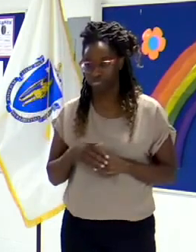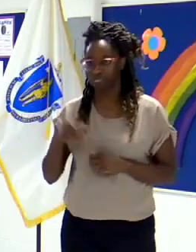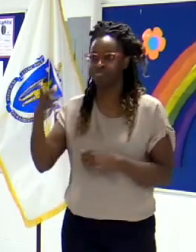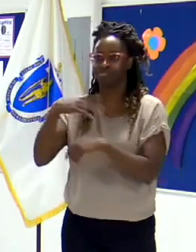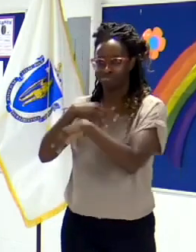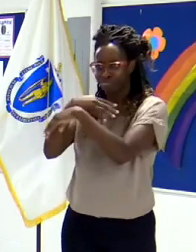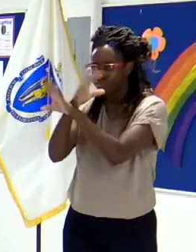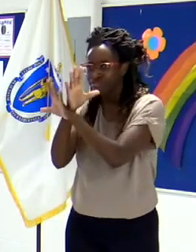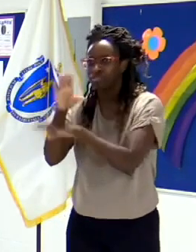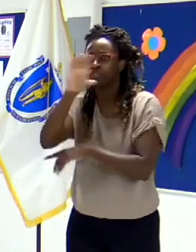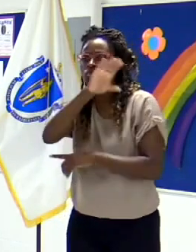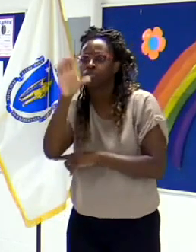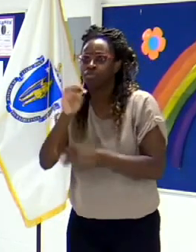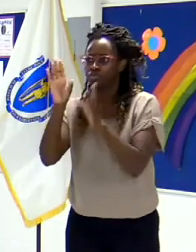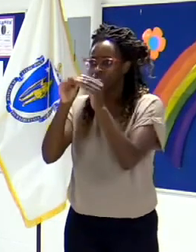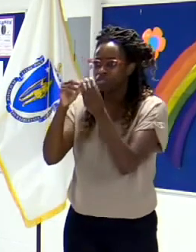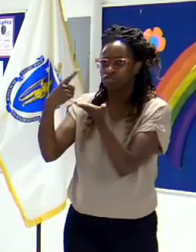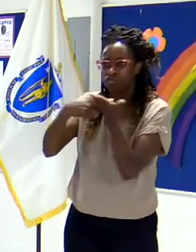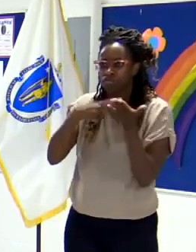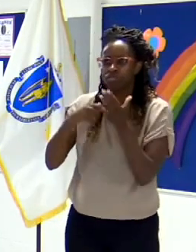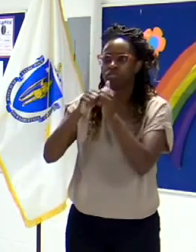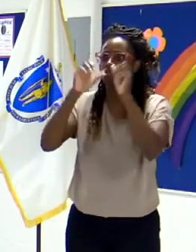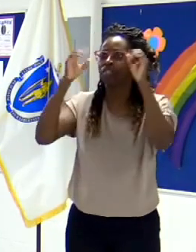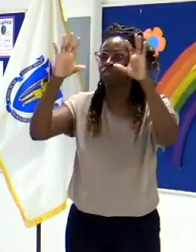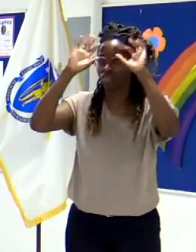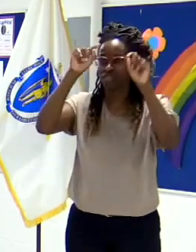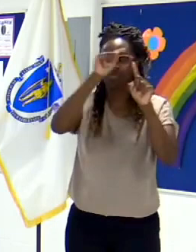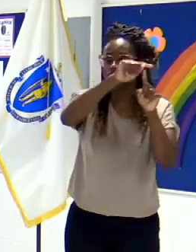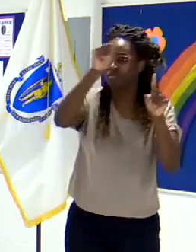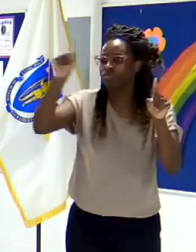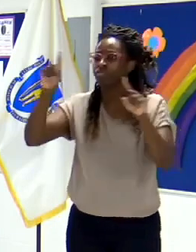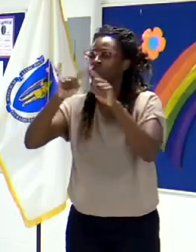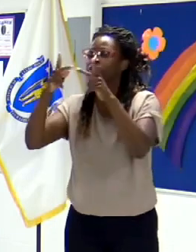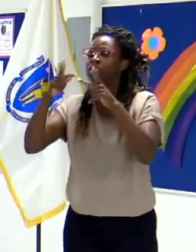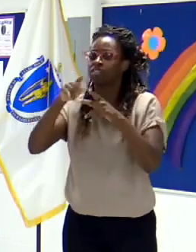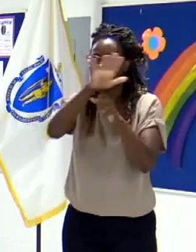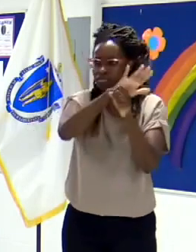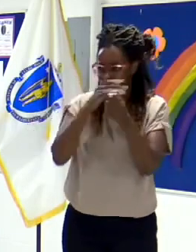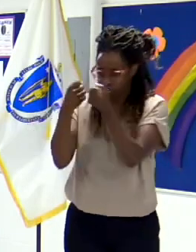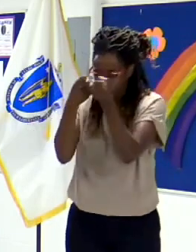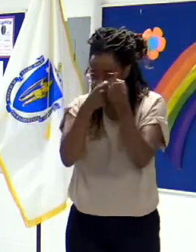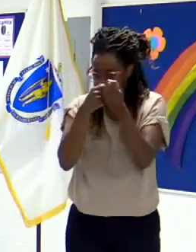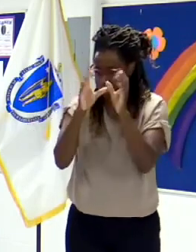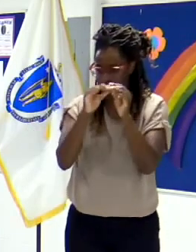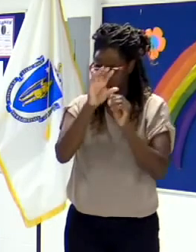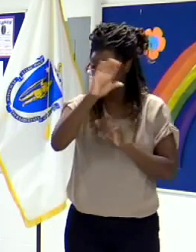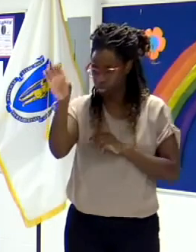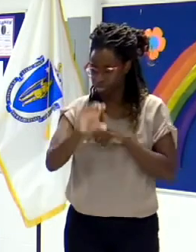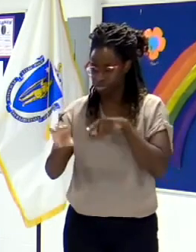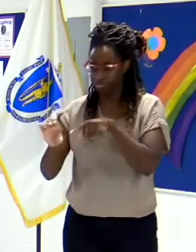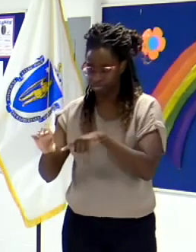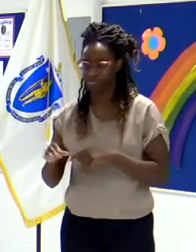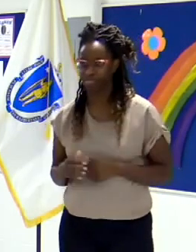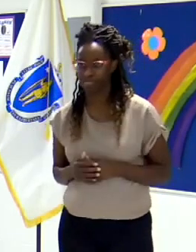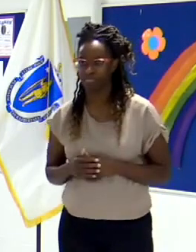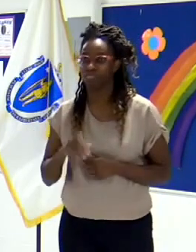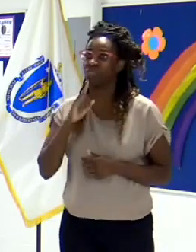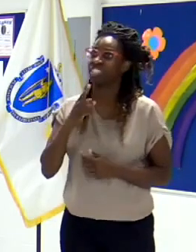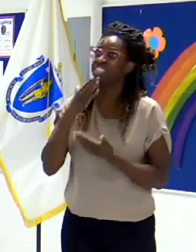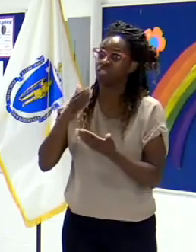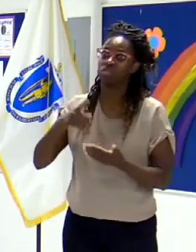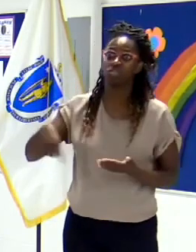the collaboration that takes place between districts and supporting one another and making sure that we all are in the best position possible